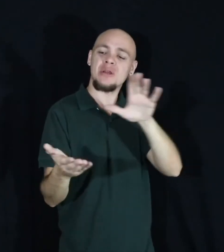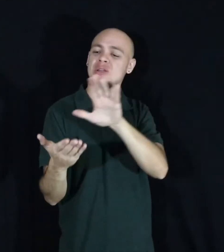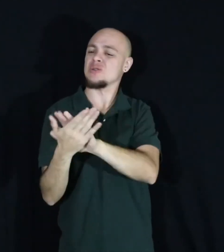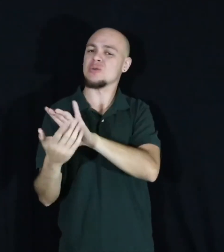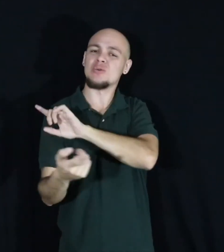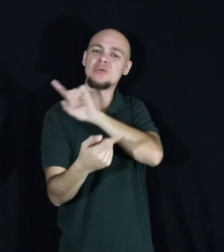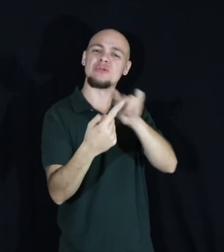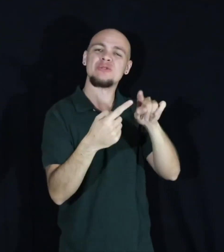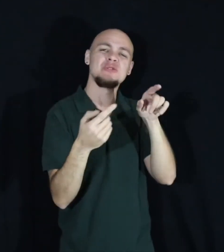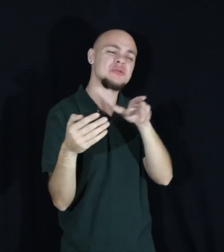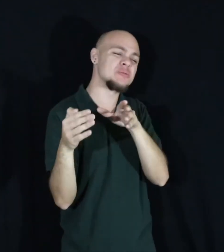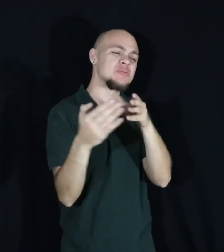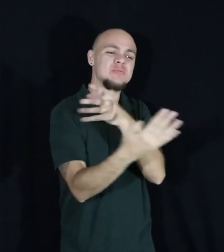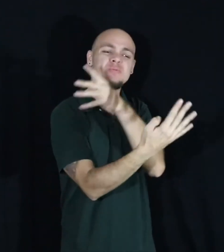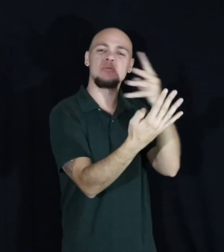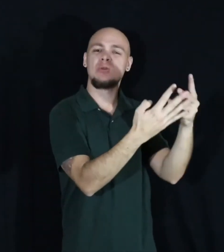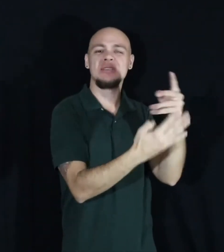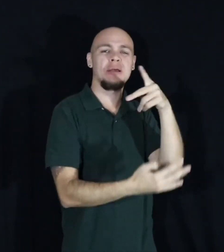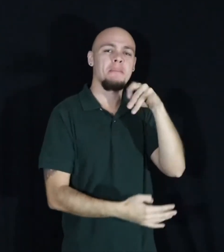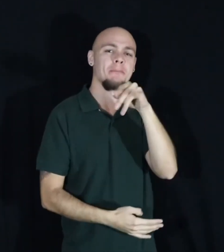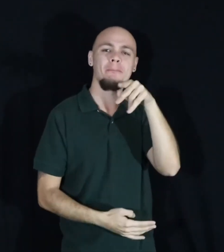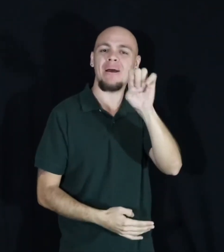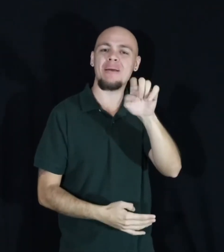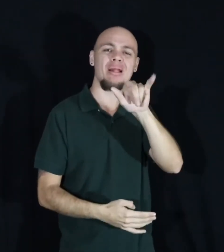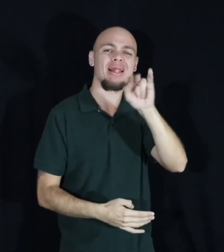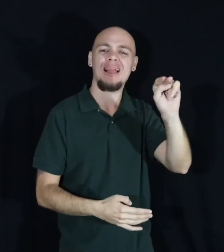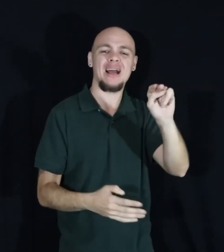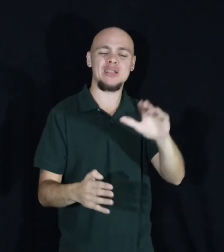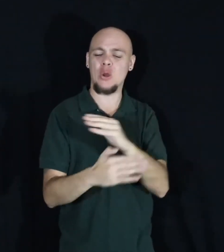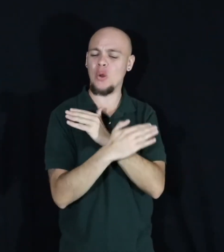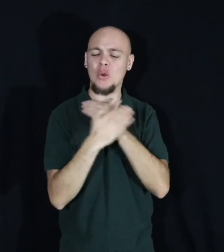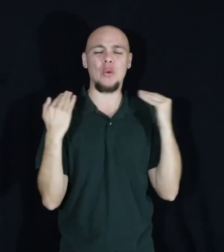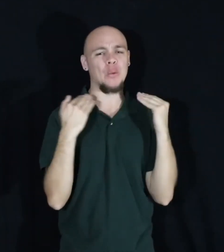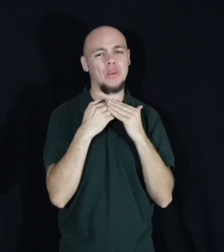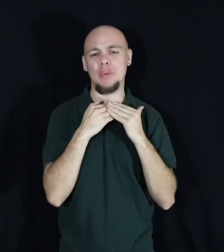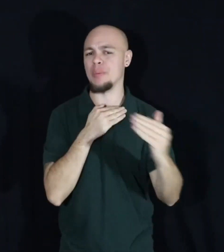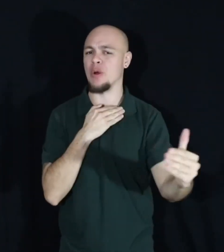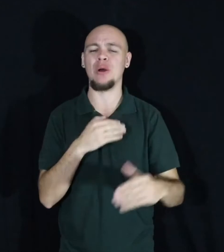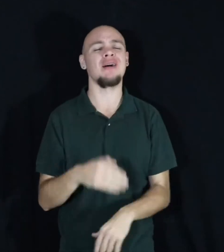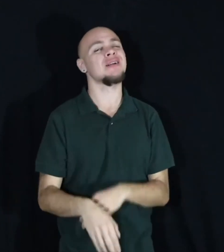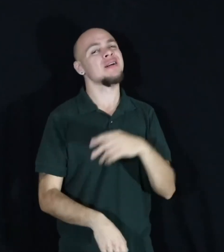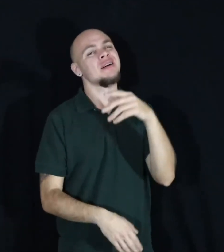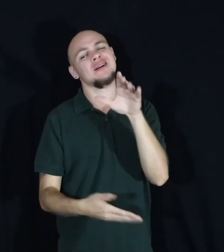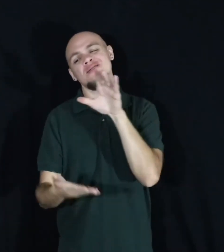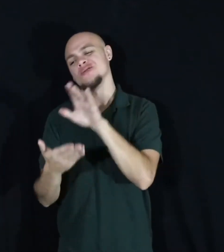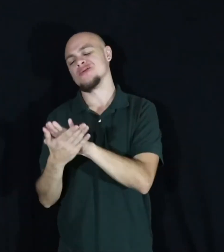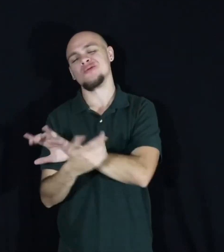prison pipelines. No more. School to prison pipelines.